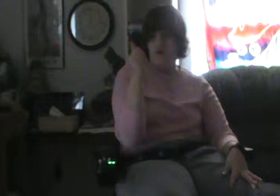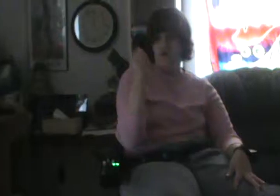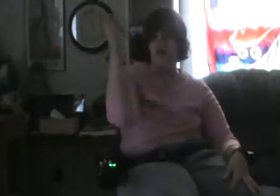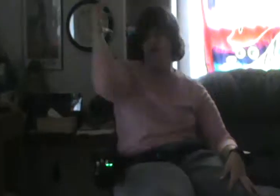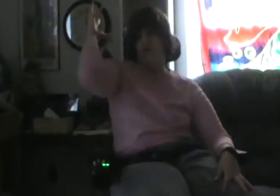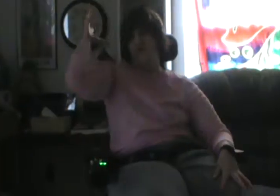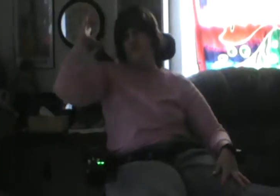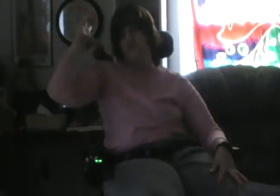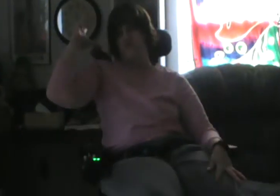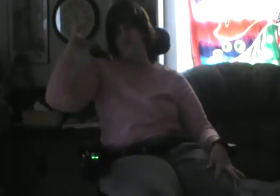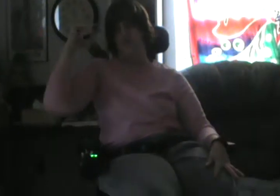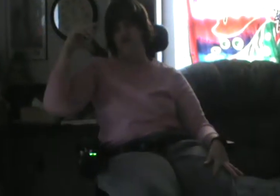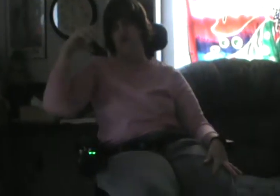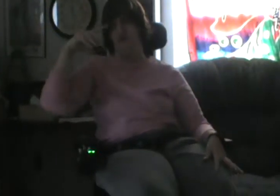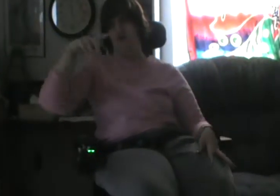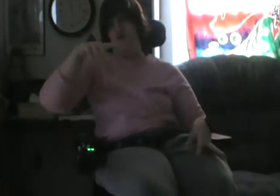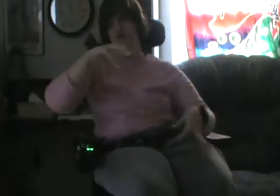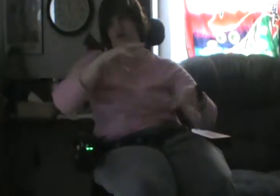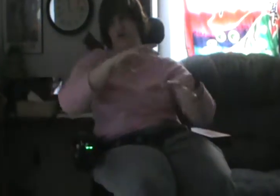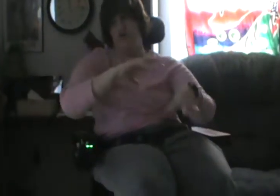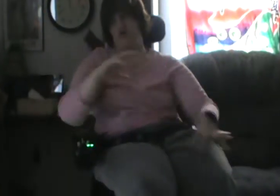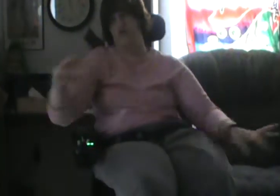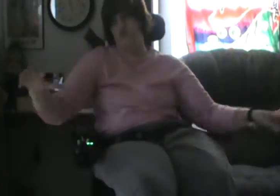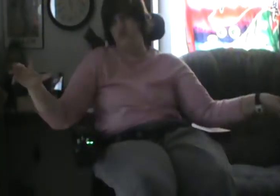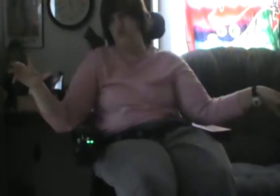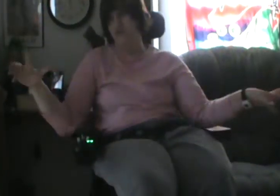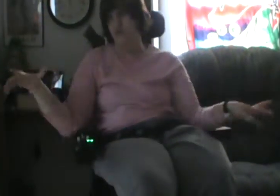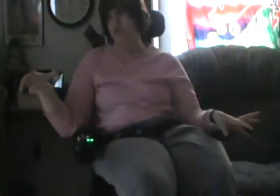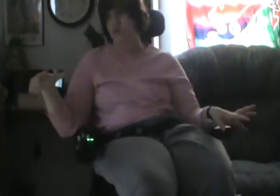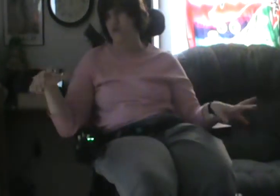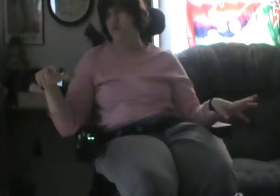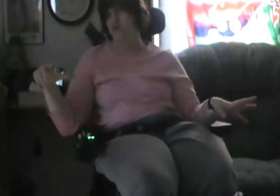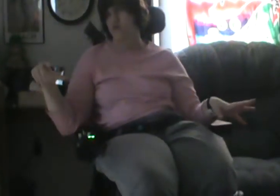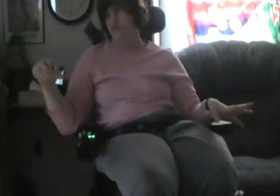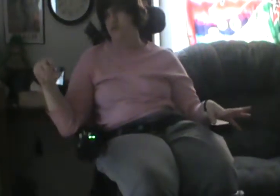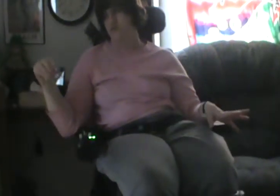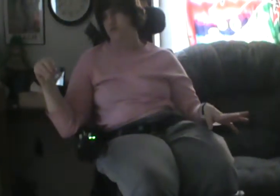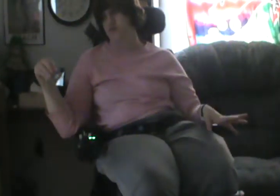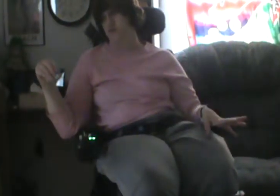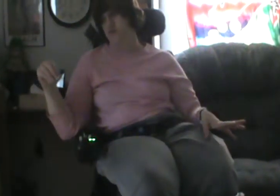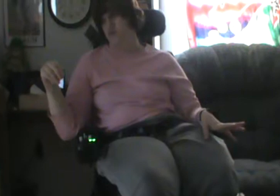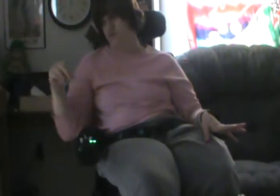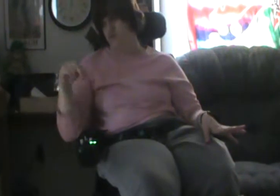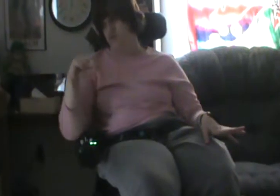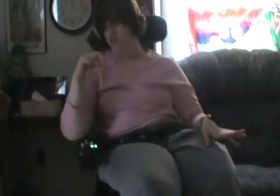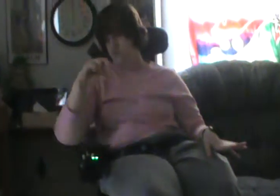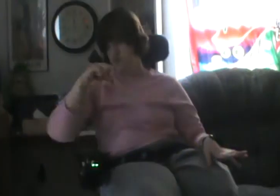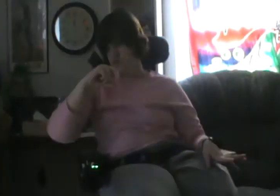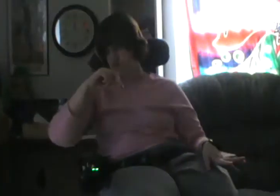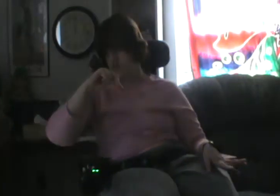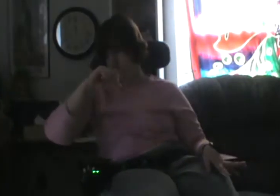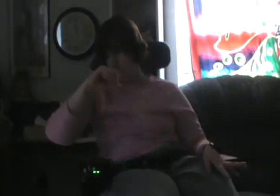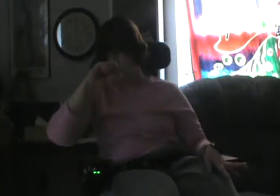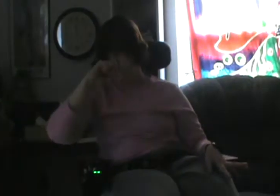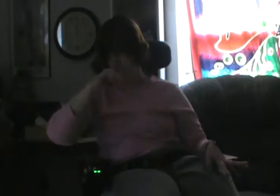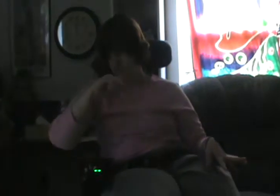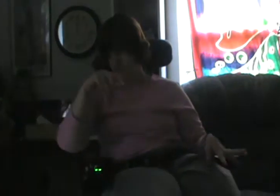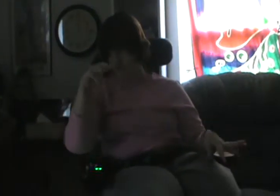Raised on the edge of the country, a gravel